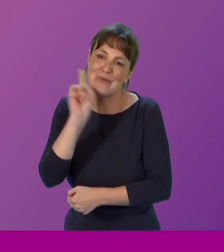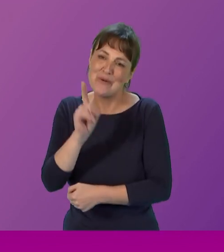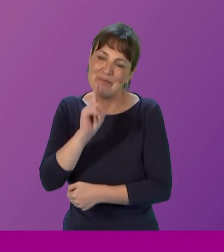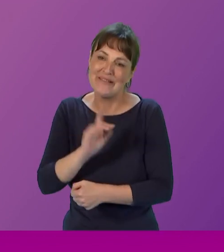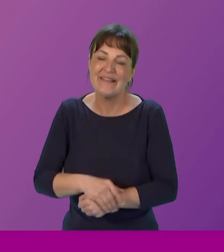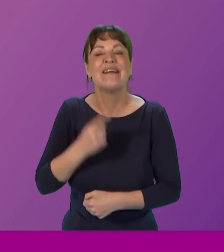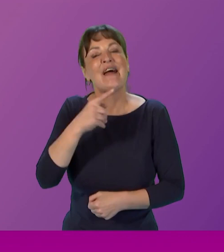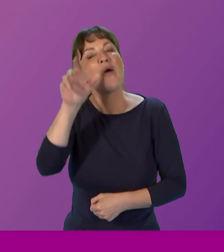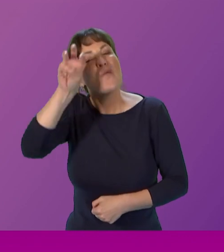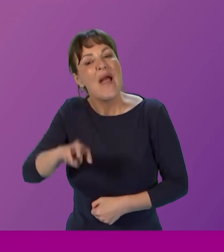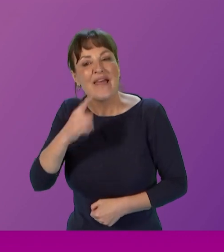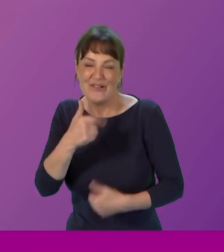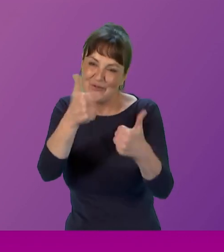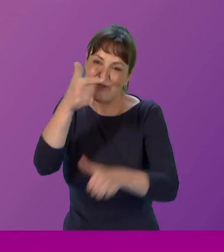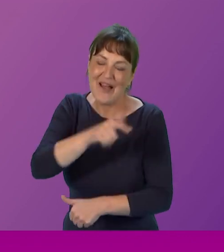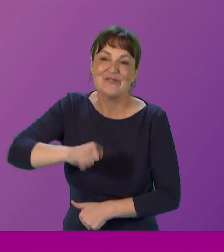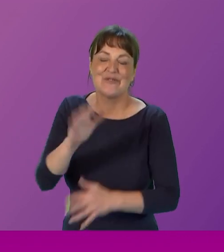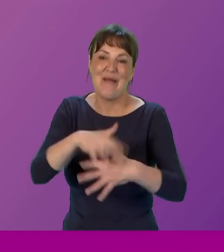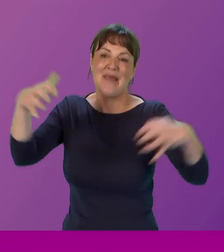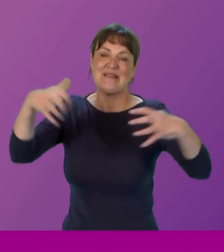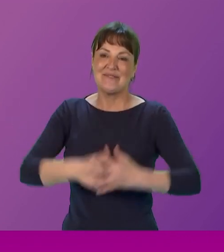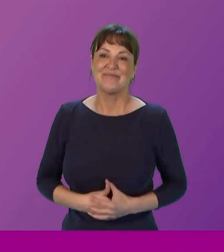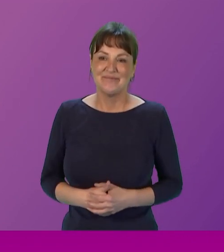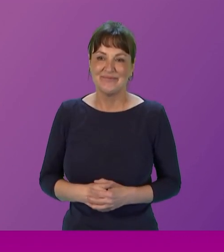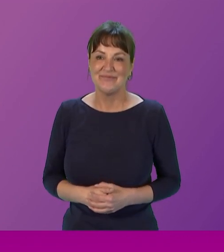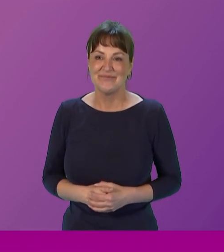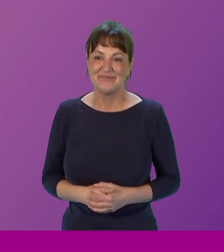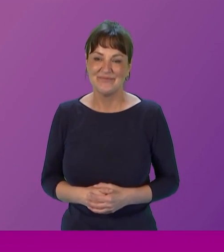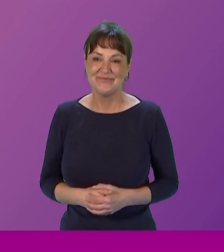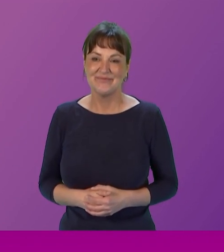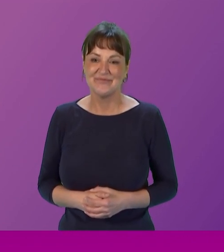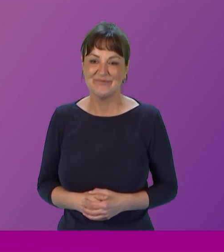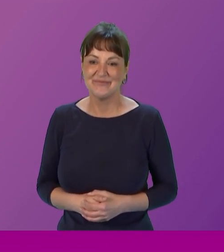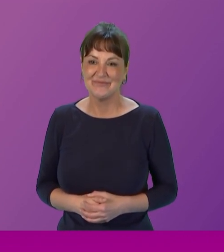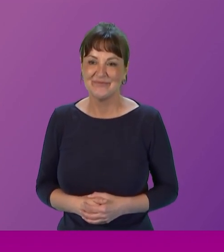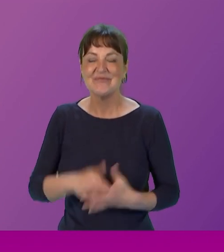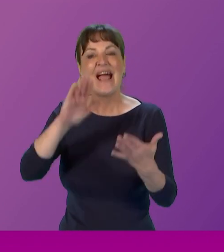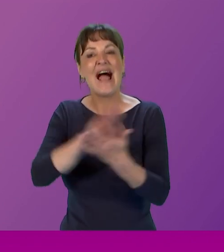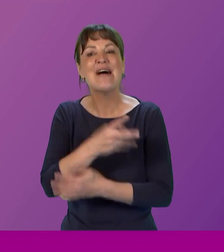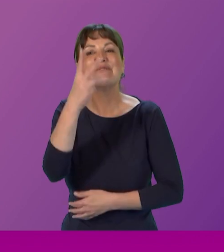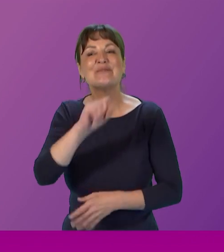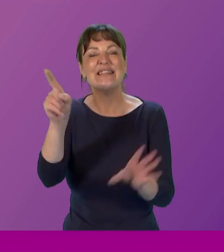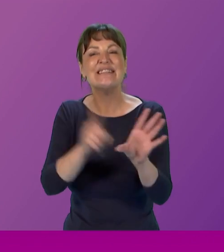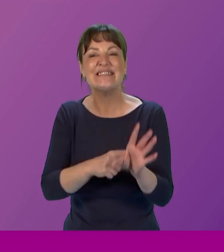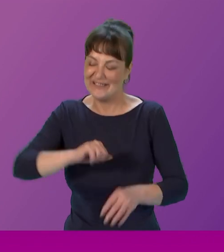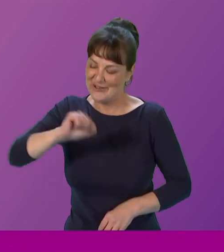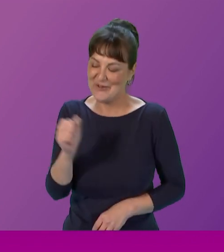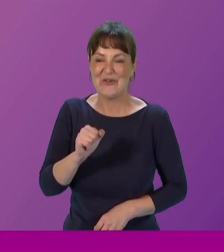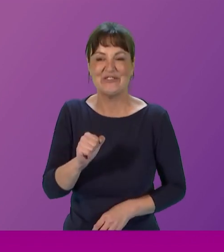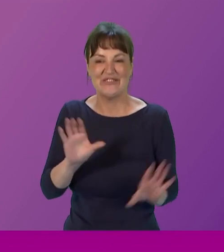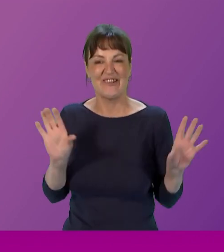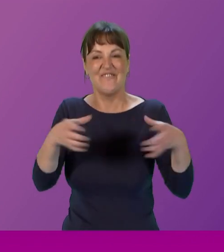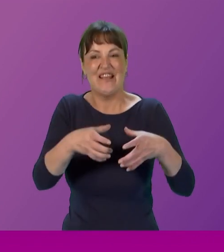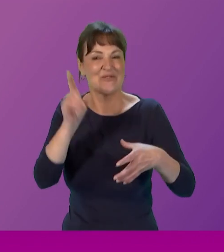20 years to the scottish women's convention